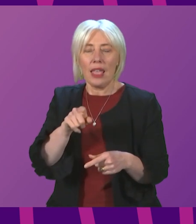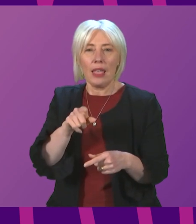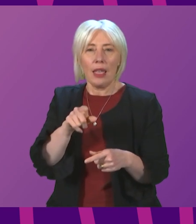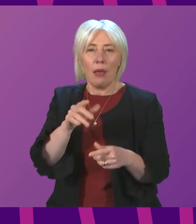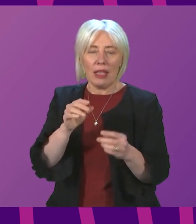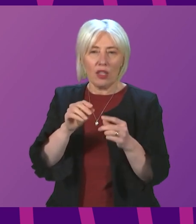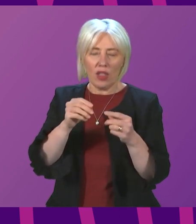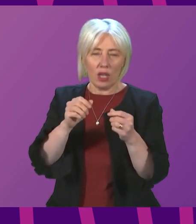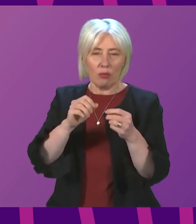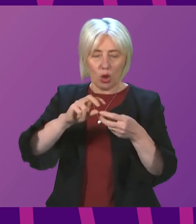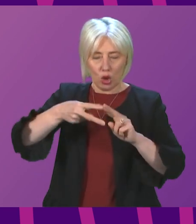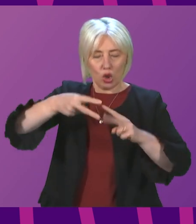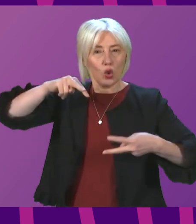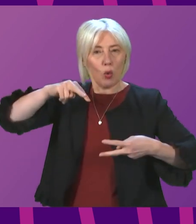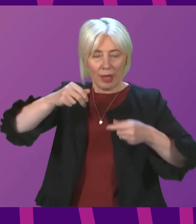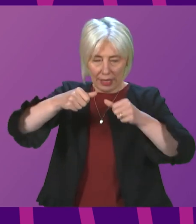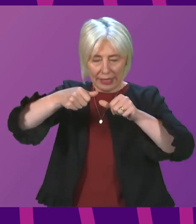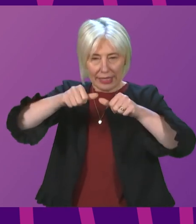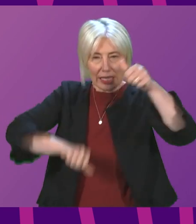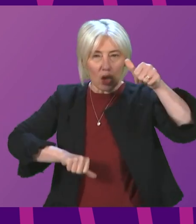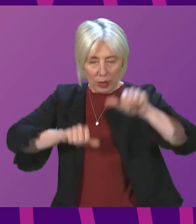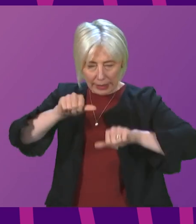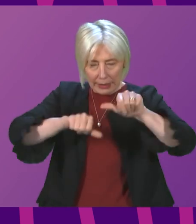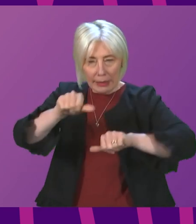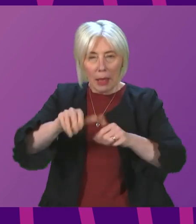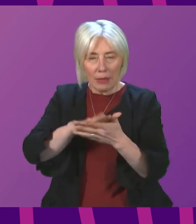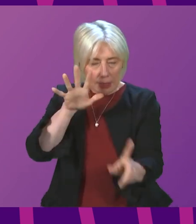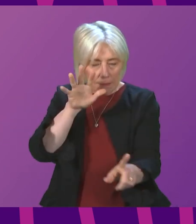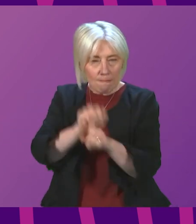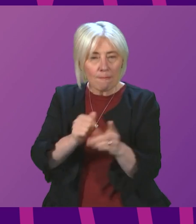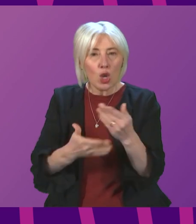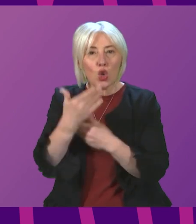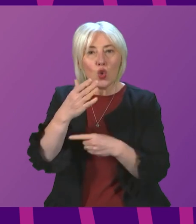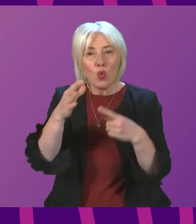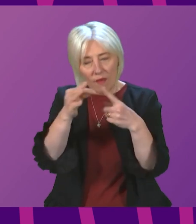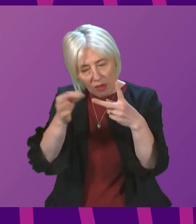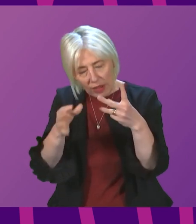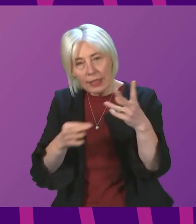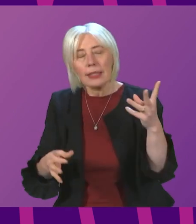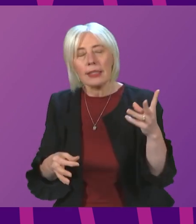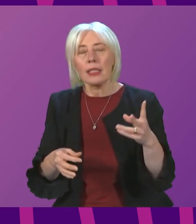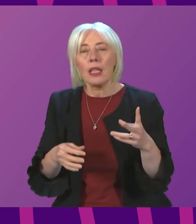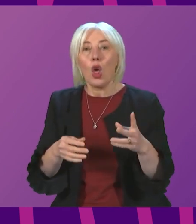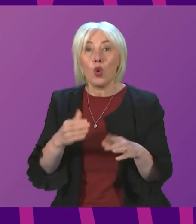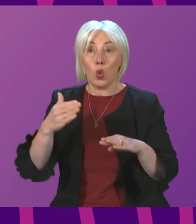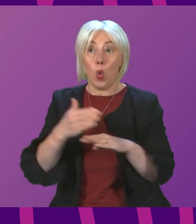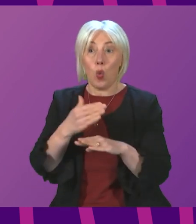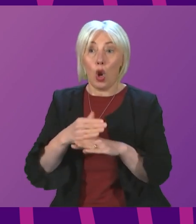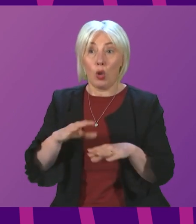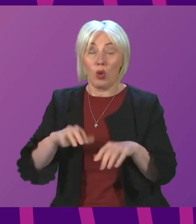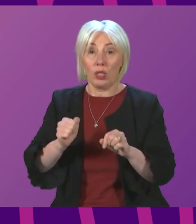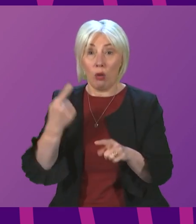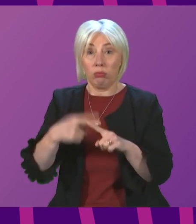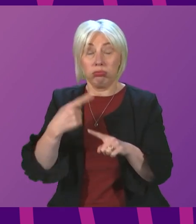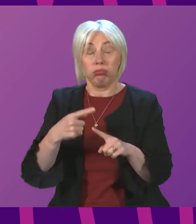genomic sequencing. Genomic sequencing is very important in terms of the detection of new variants. So work will be taken forward, I hope, as quickly as possible